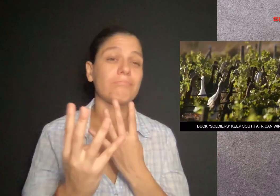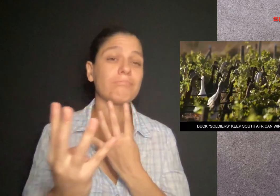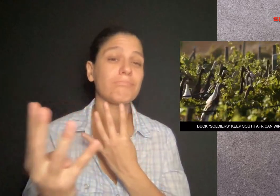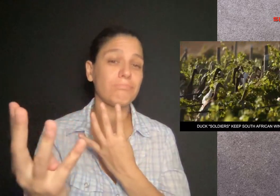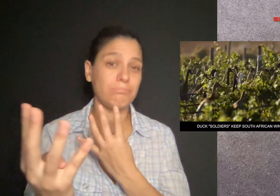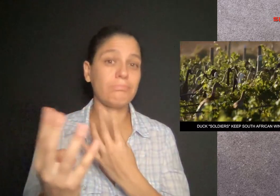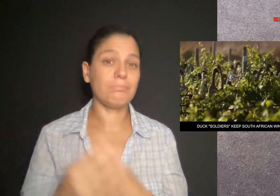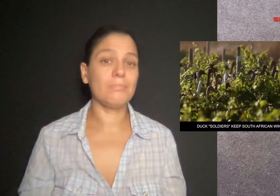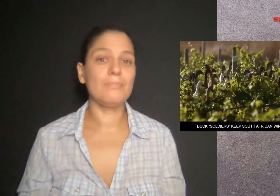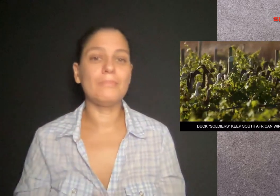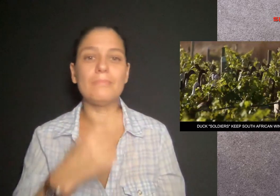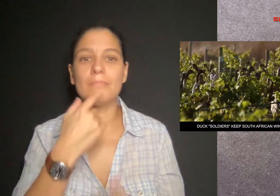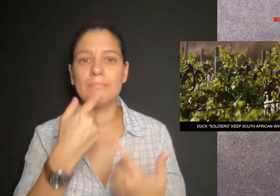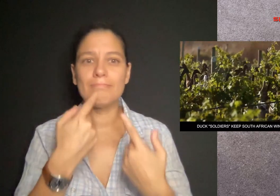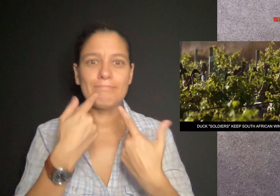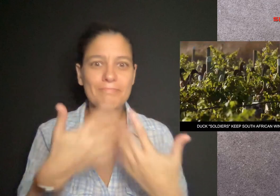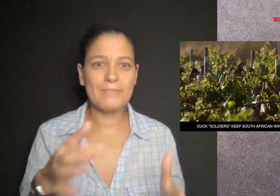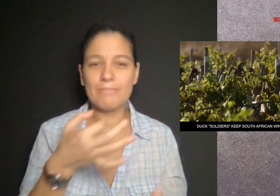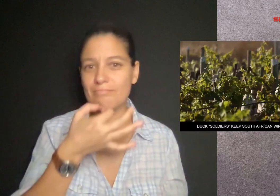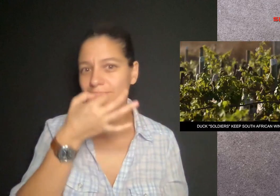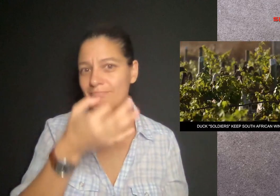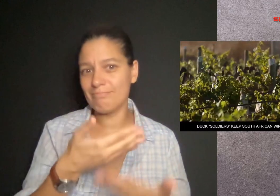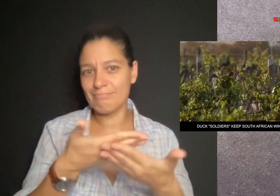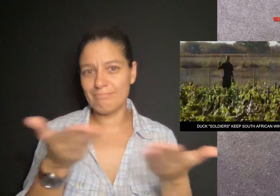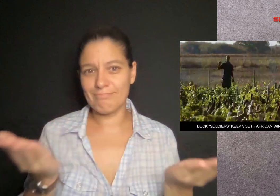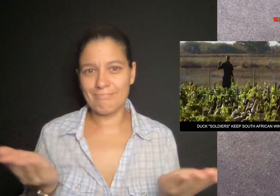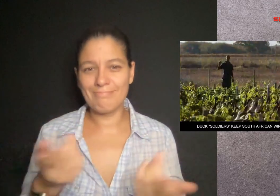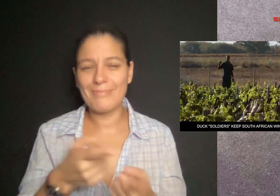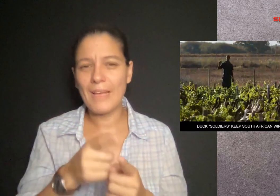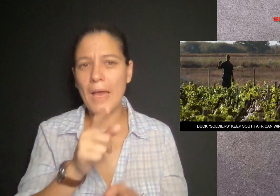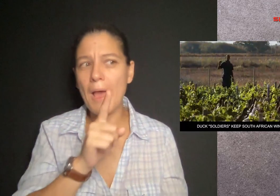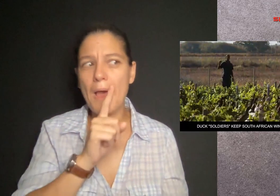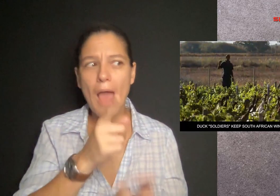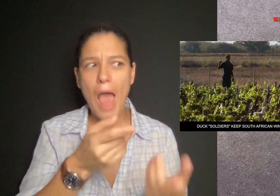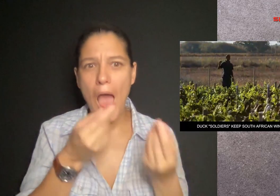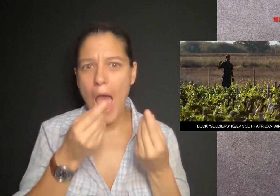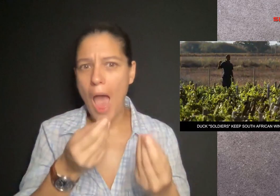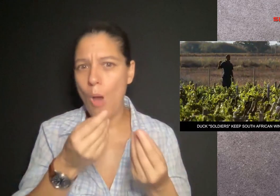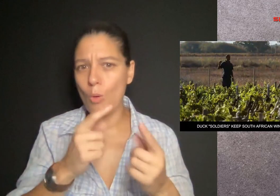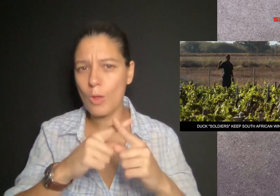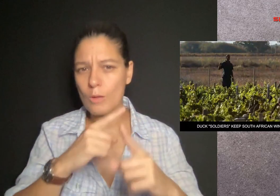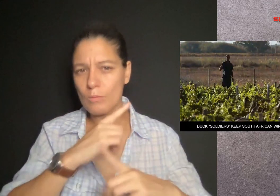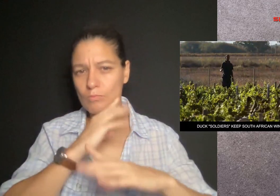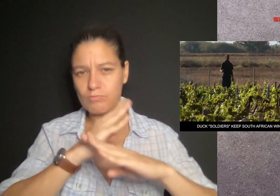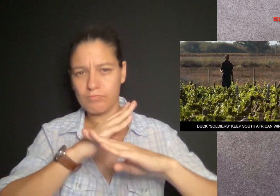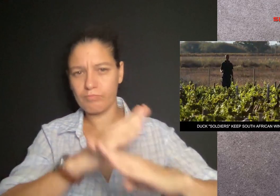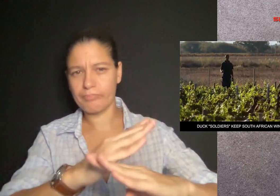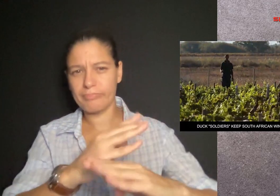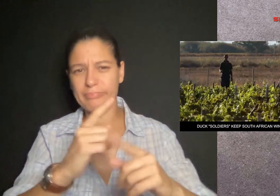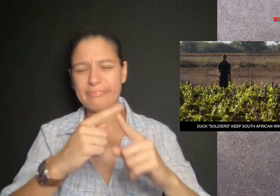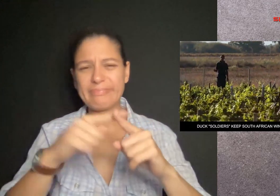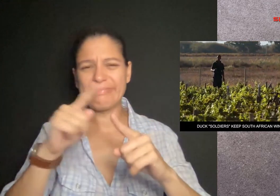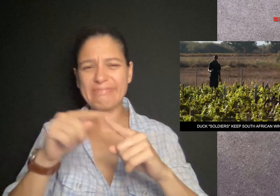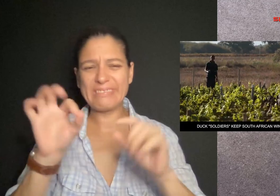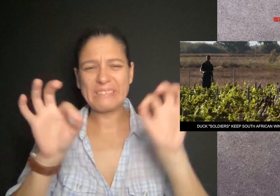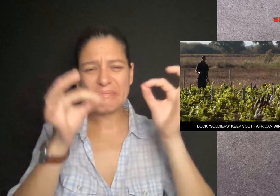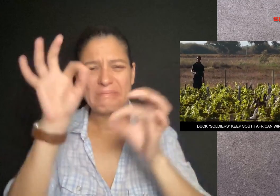China finally, a South African winery reveals its secret in the fight against